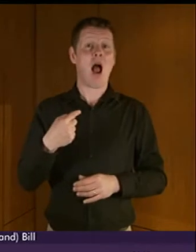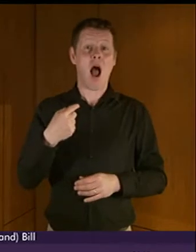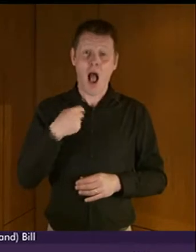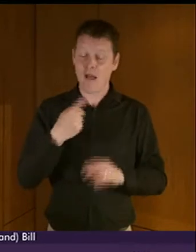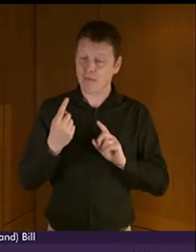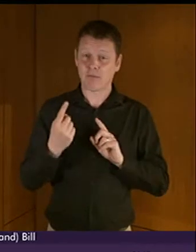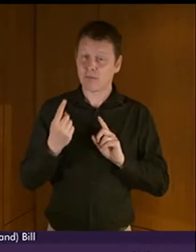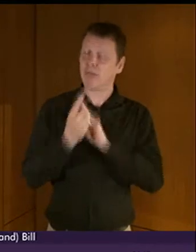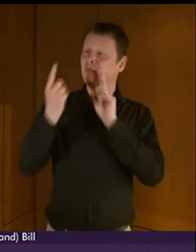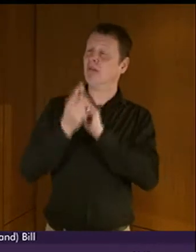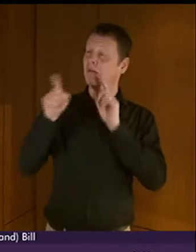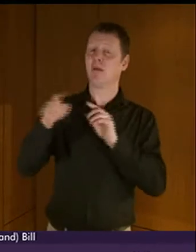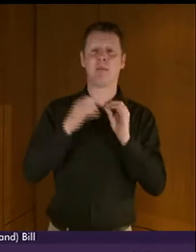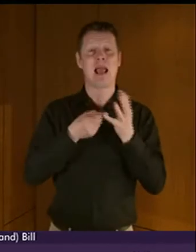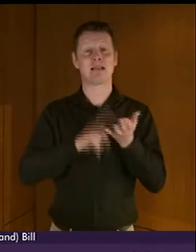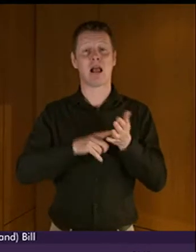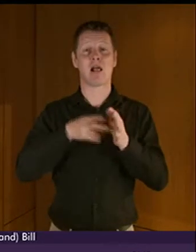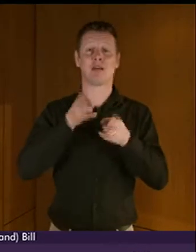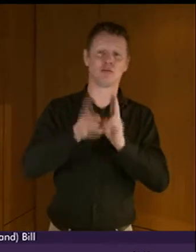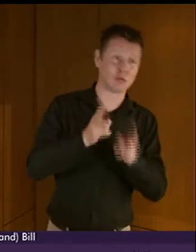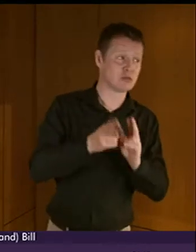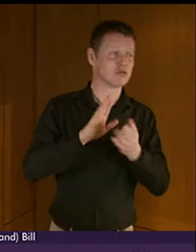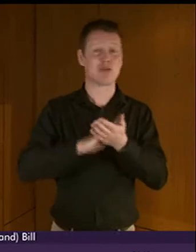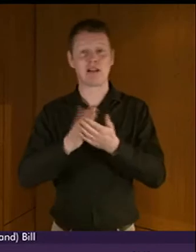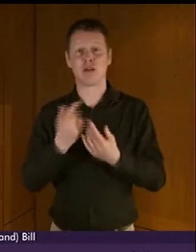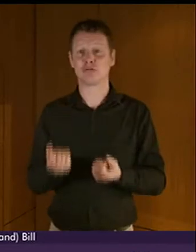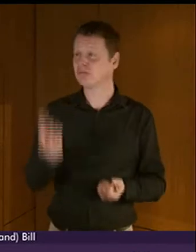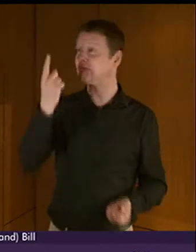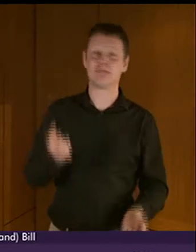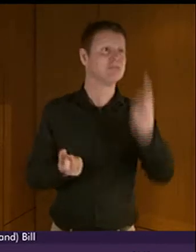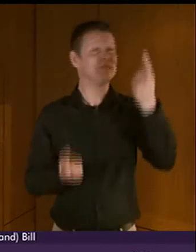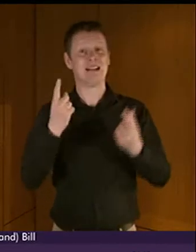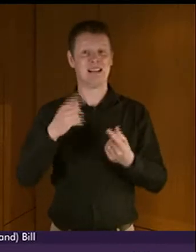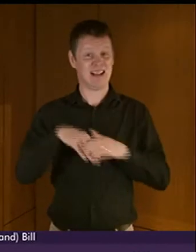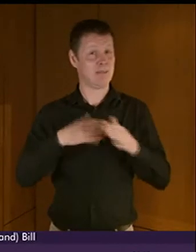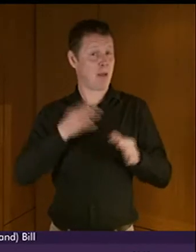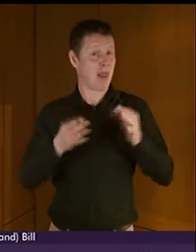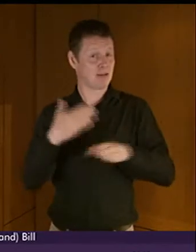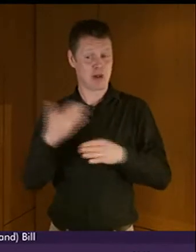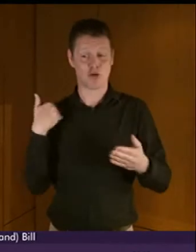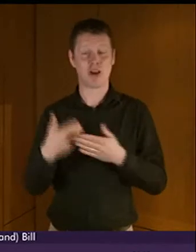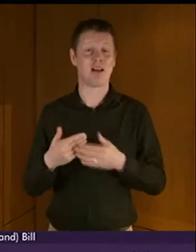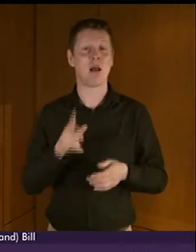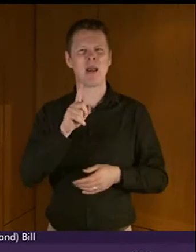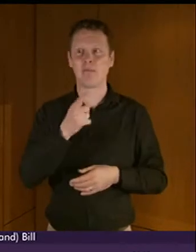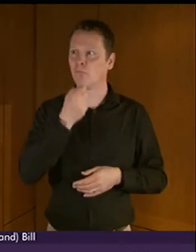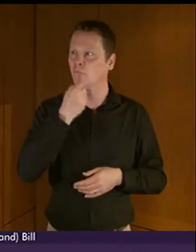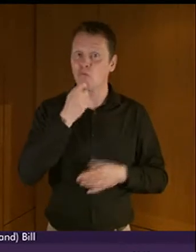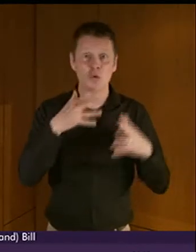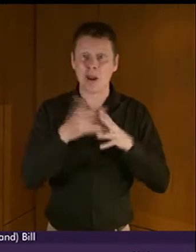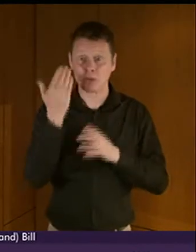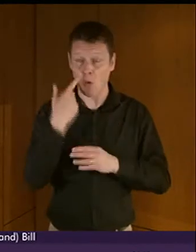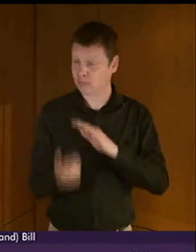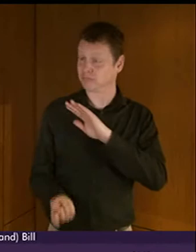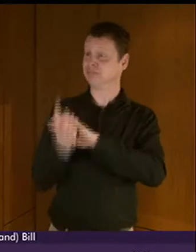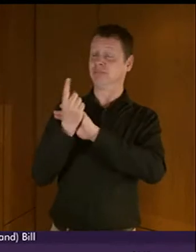several places in my political career. But I have to say one of the most interesting ones was only a few weeks ago when we